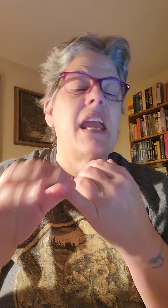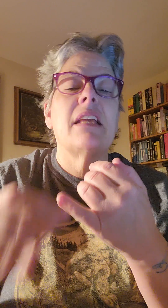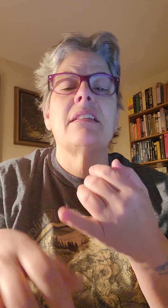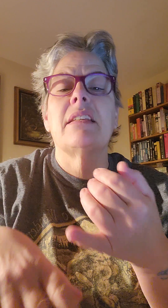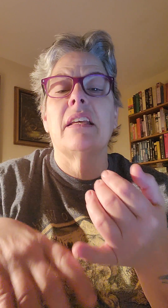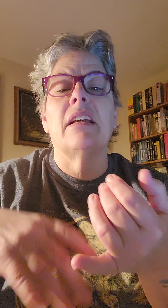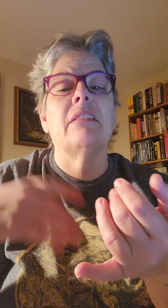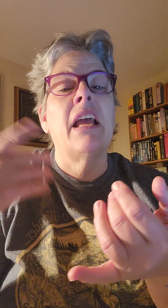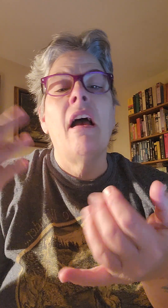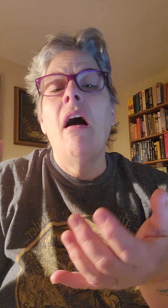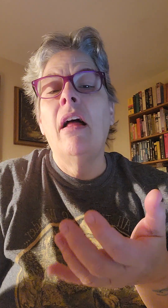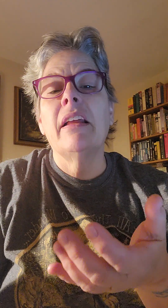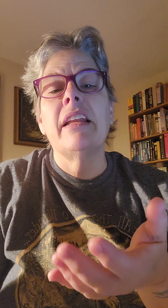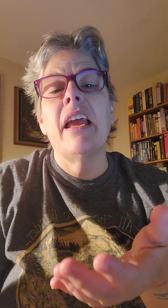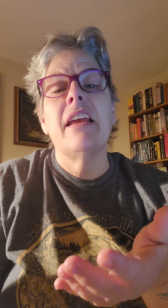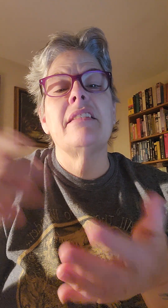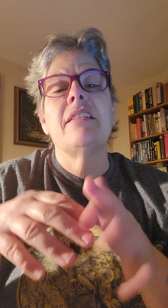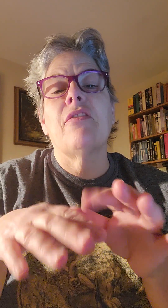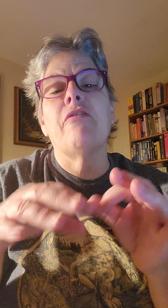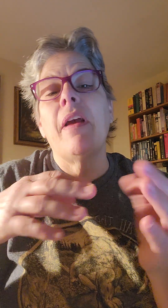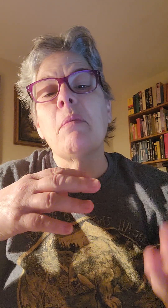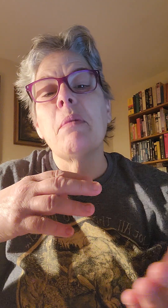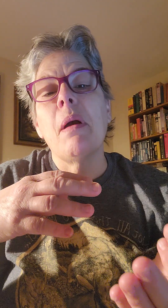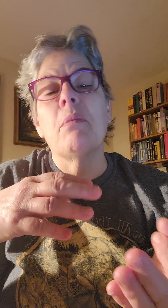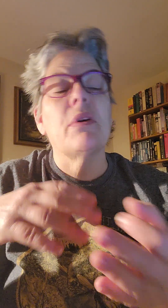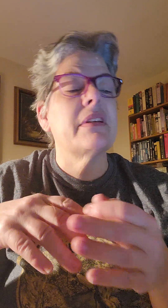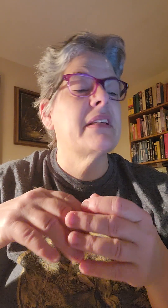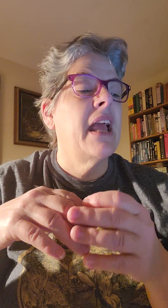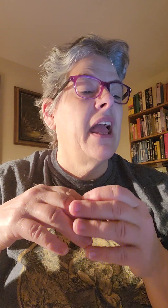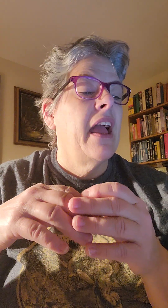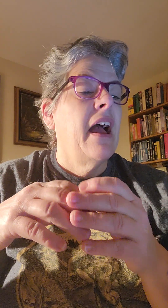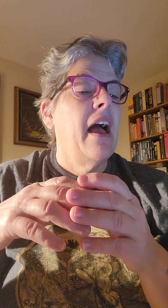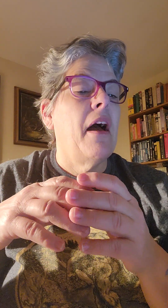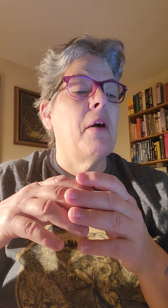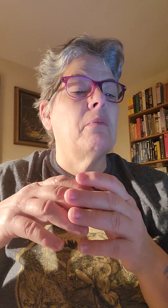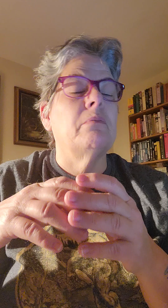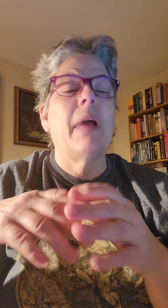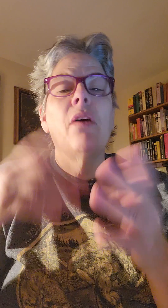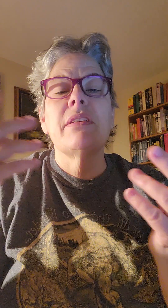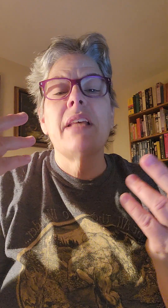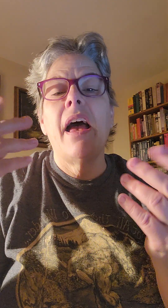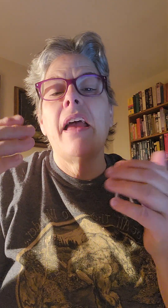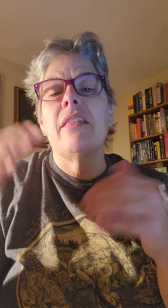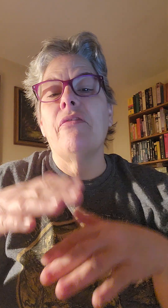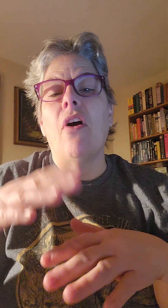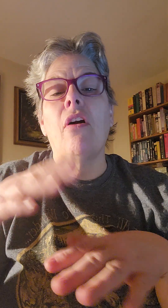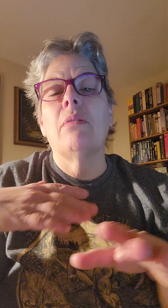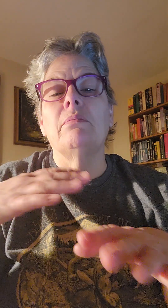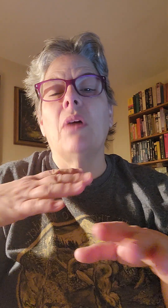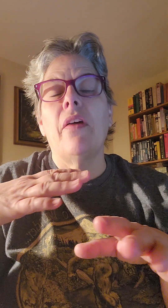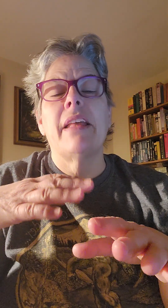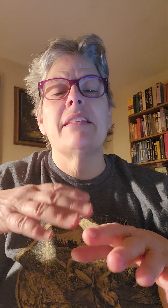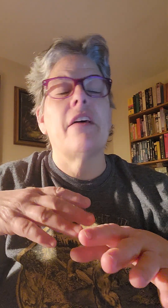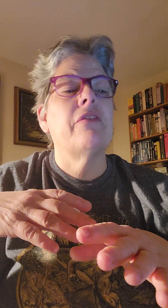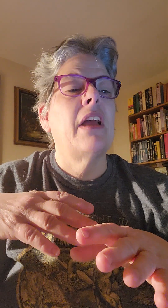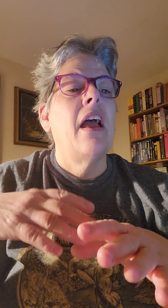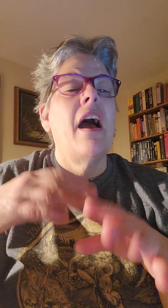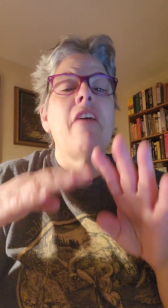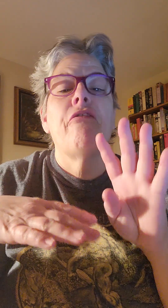to holidays different family members outside the farm all that stuff. I have